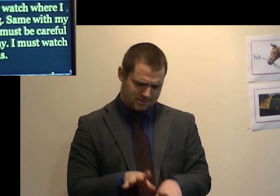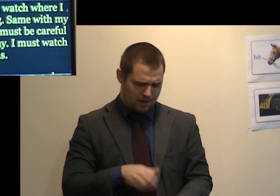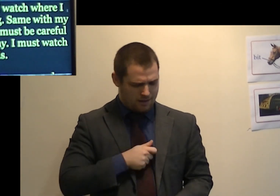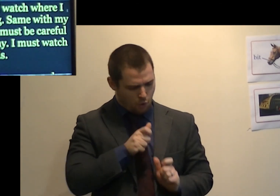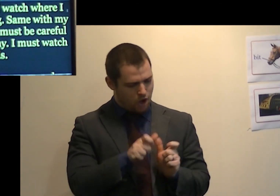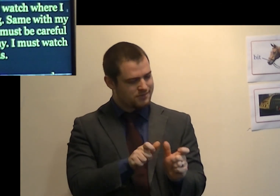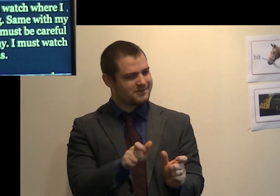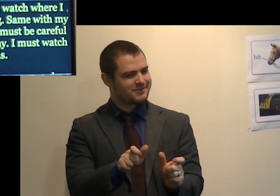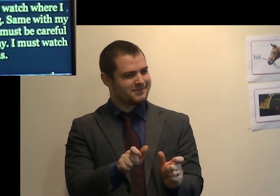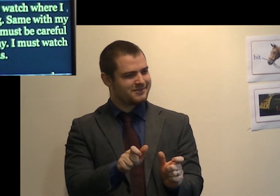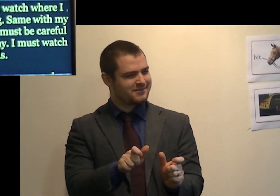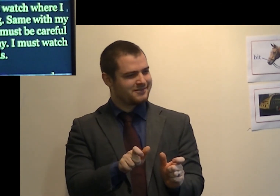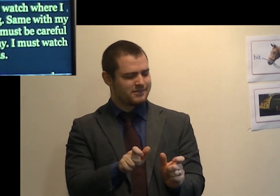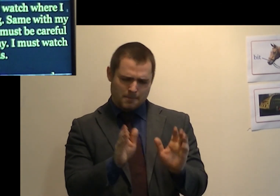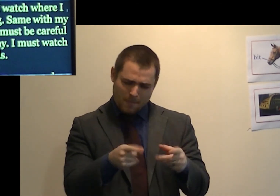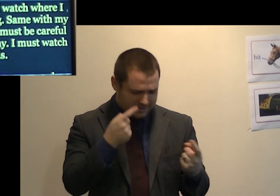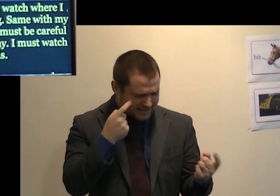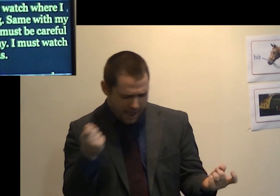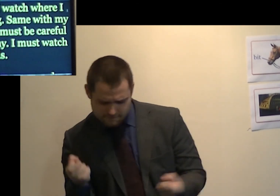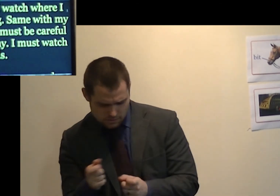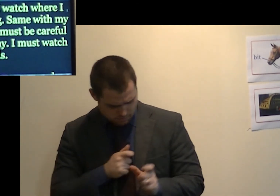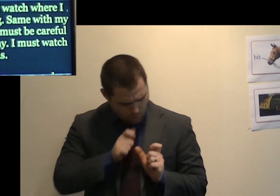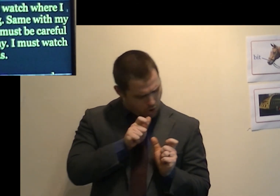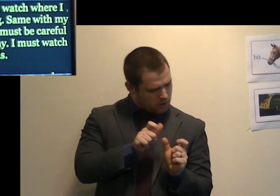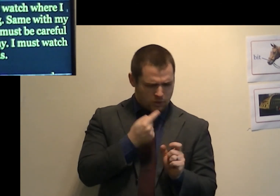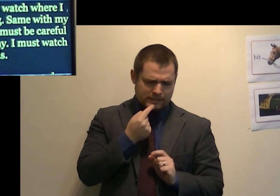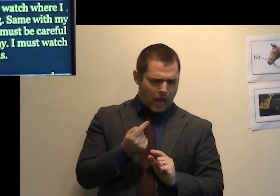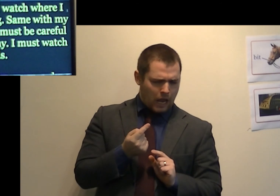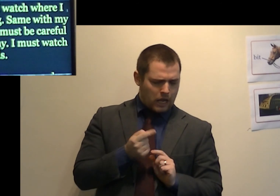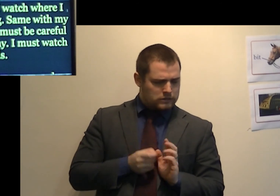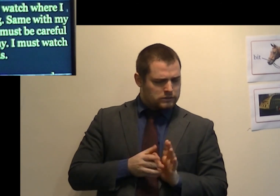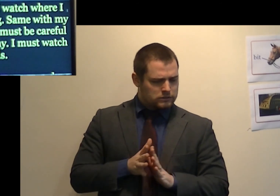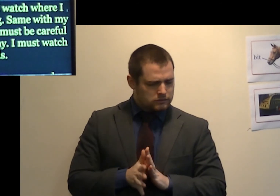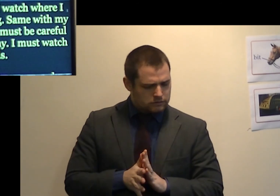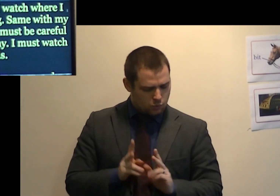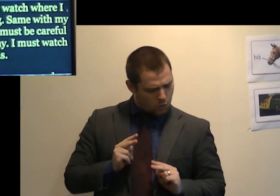I must be careful what I say. I must watch my words.